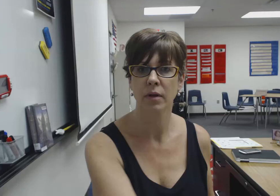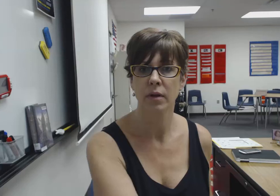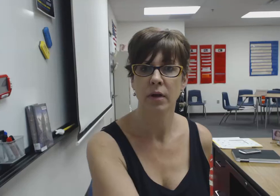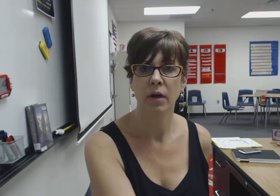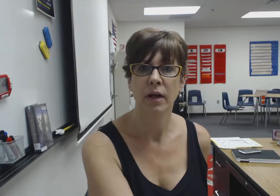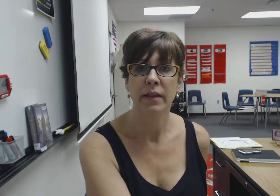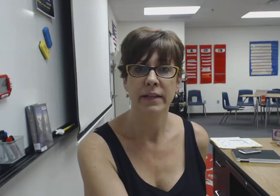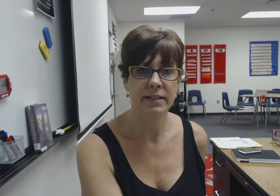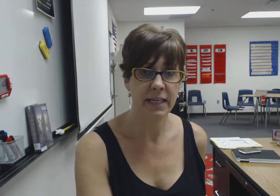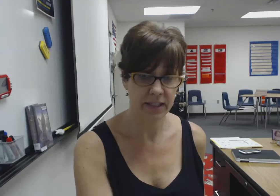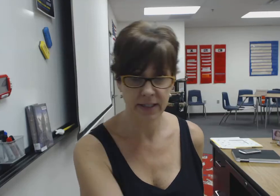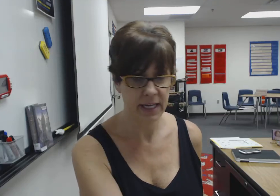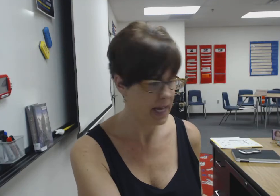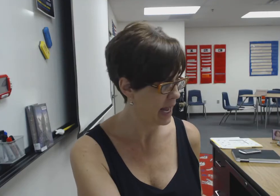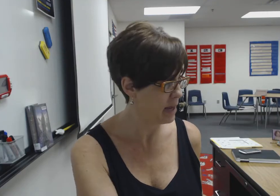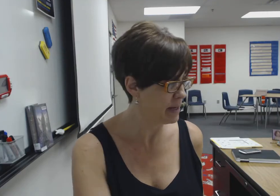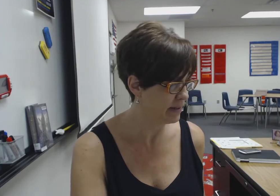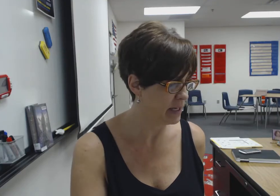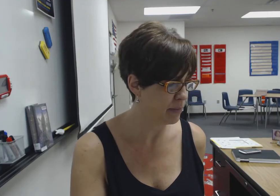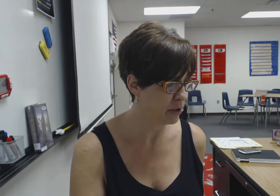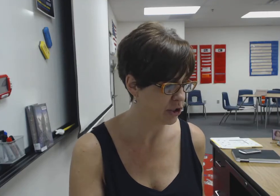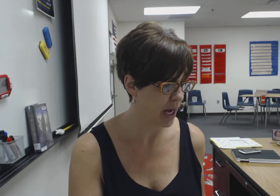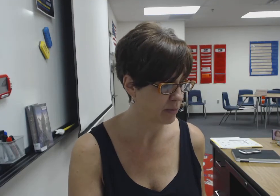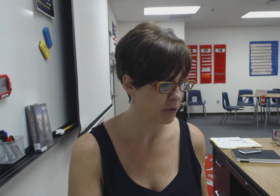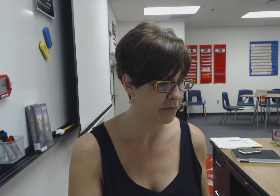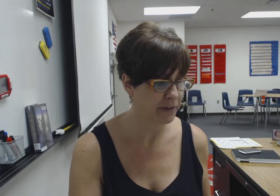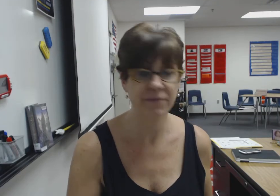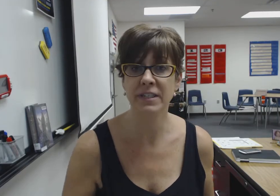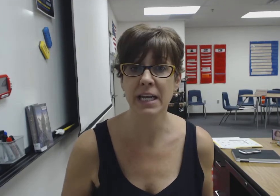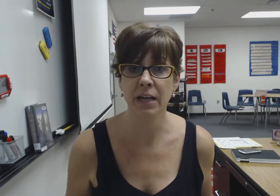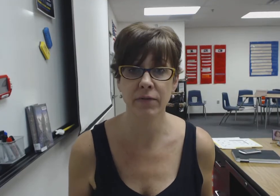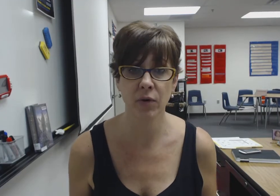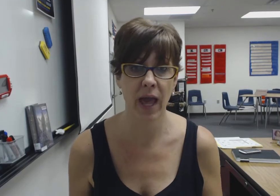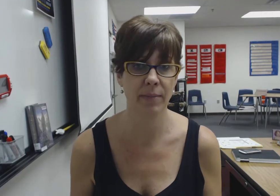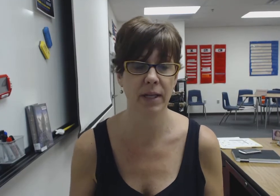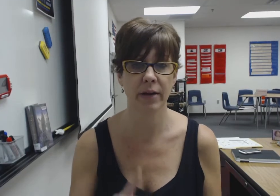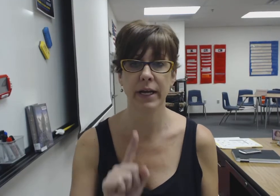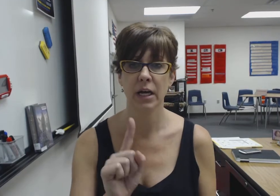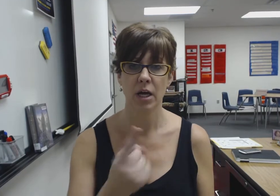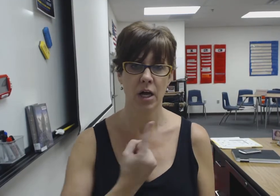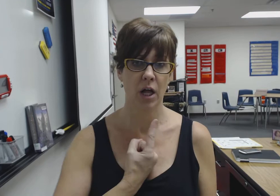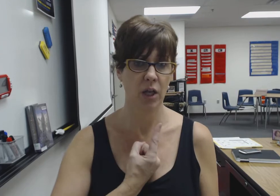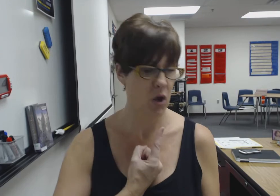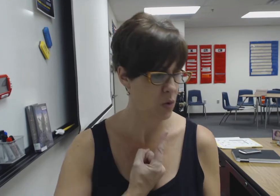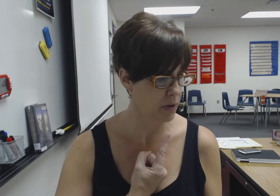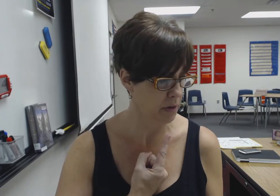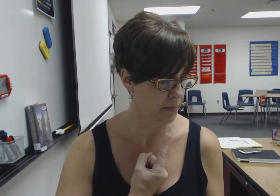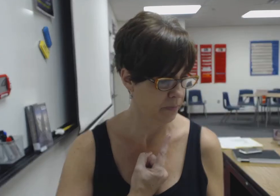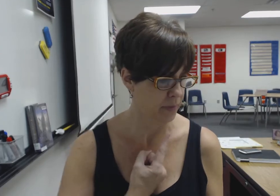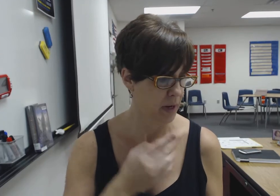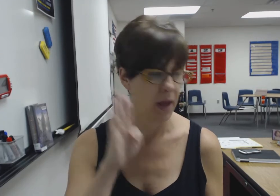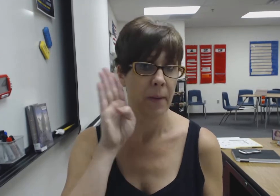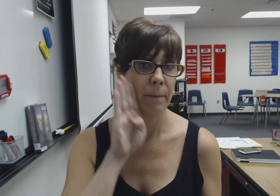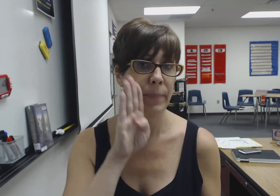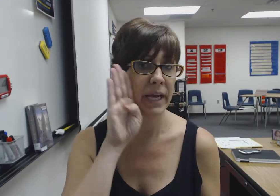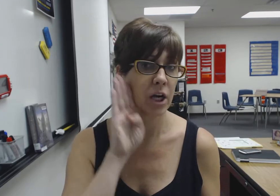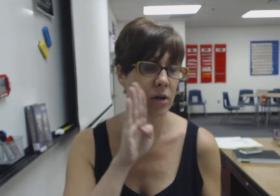this is the ABC book chapter 15 vocabulary alone beer